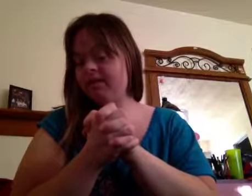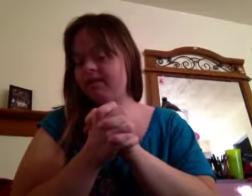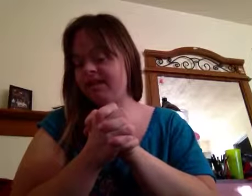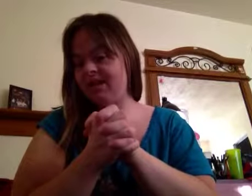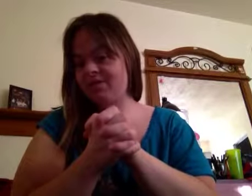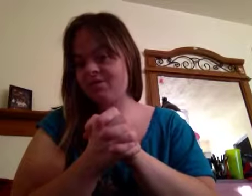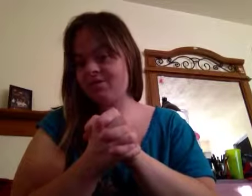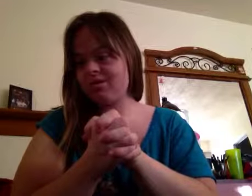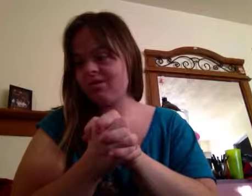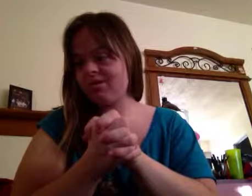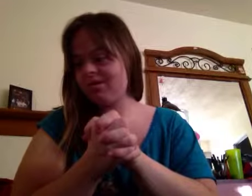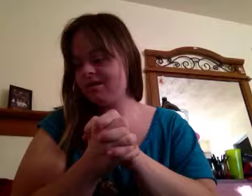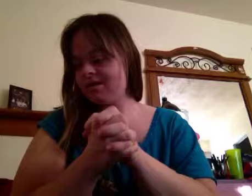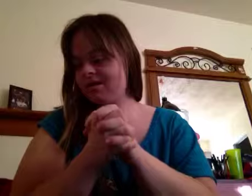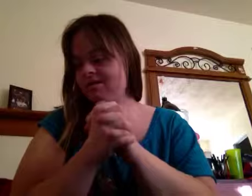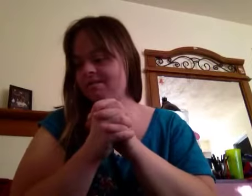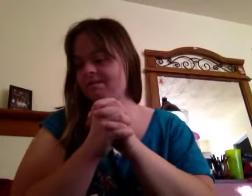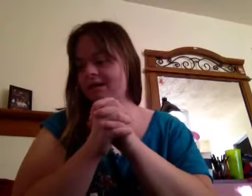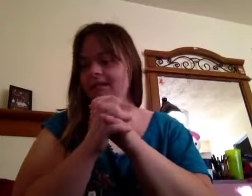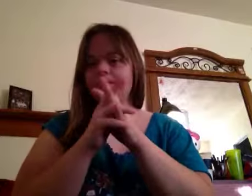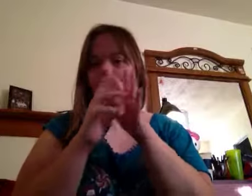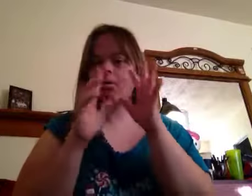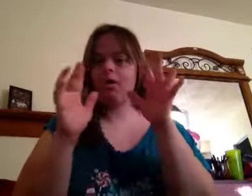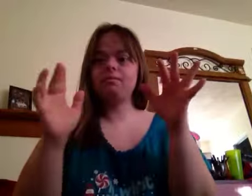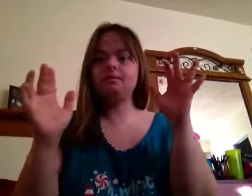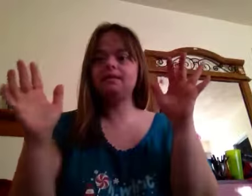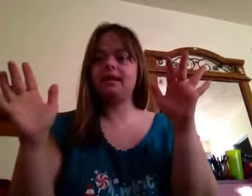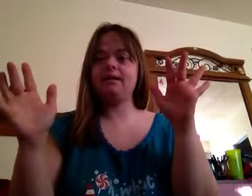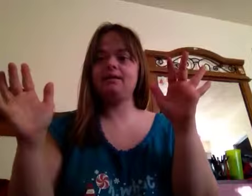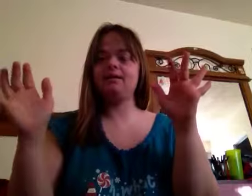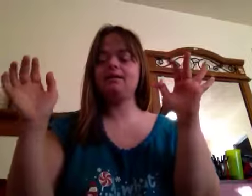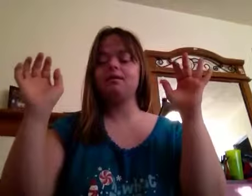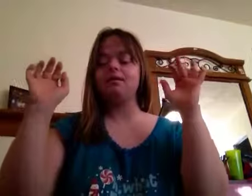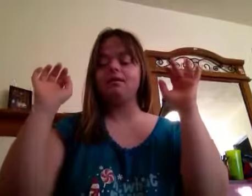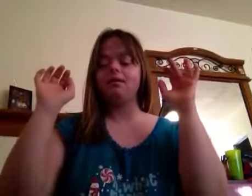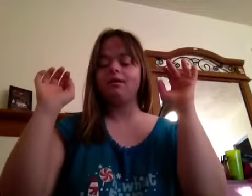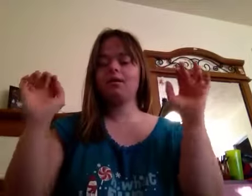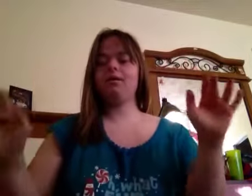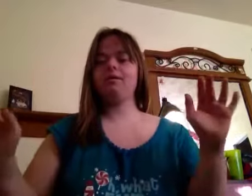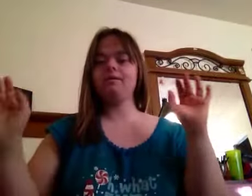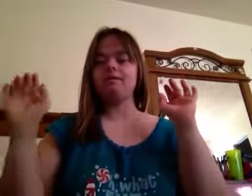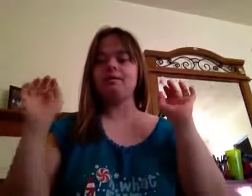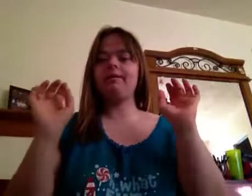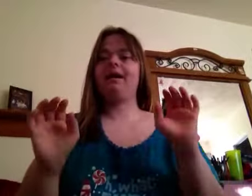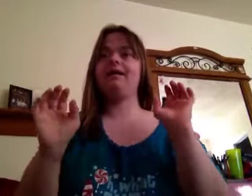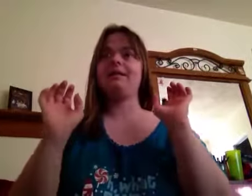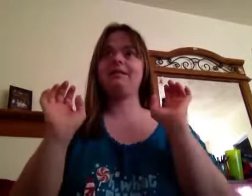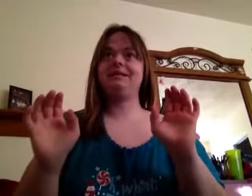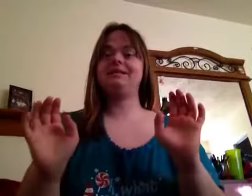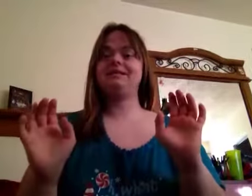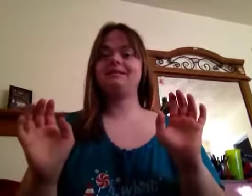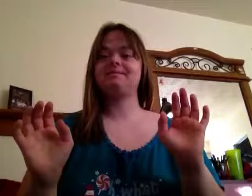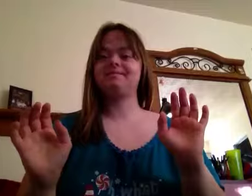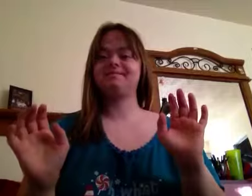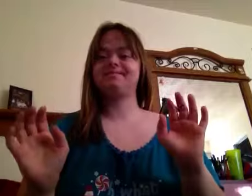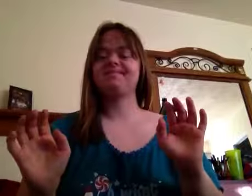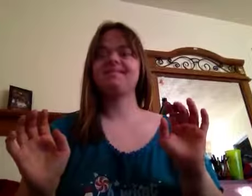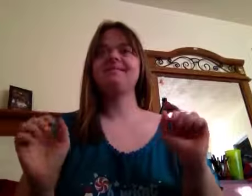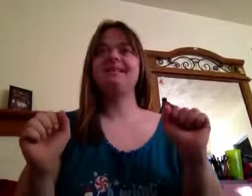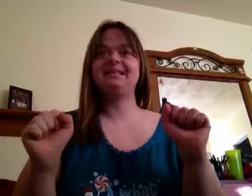this year. I'm, like, 100% on the nice list. Yes,